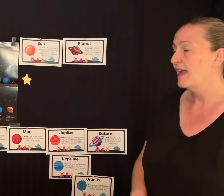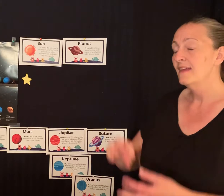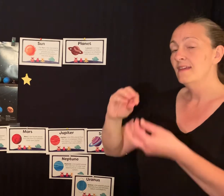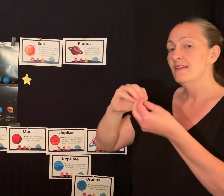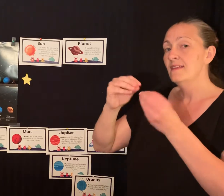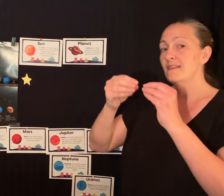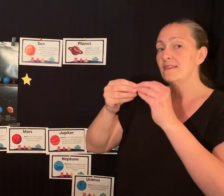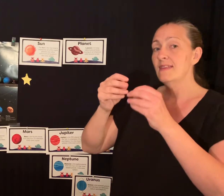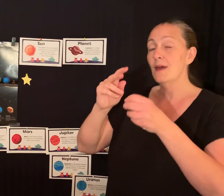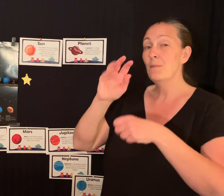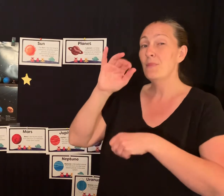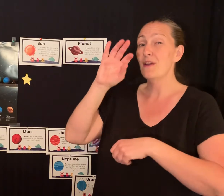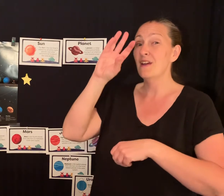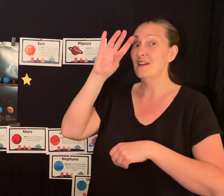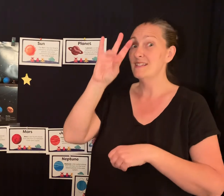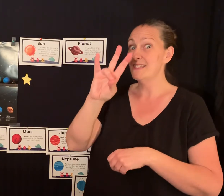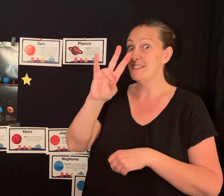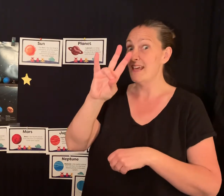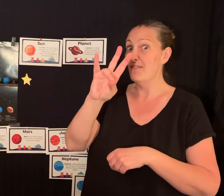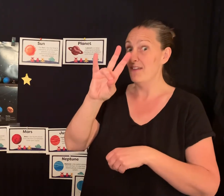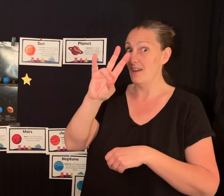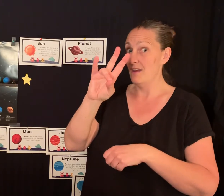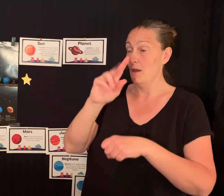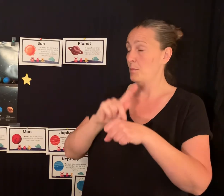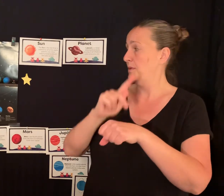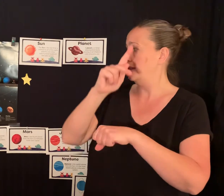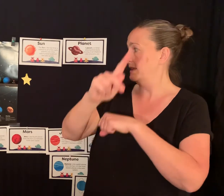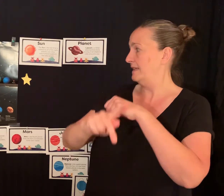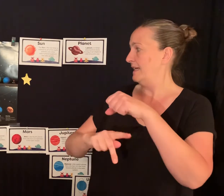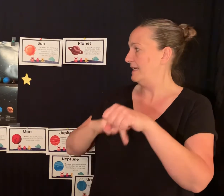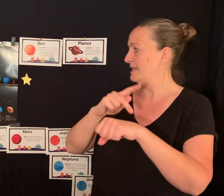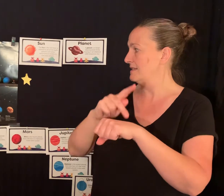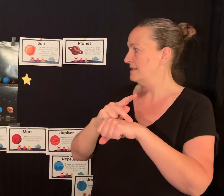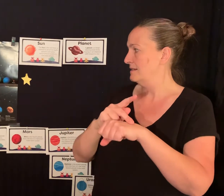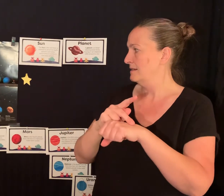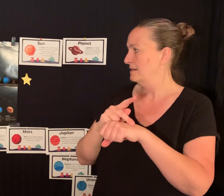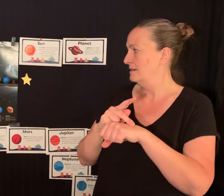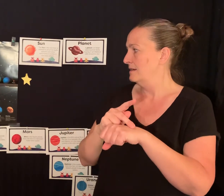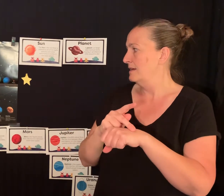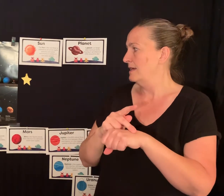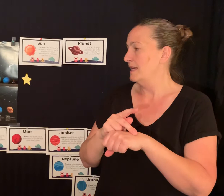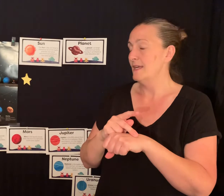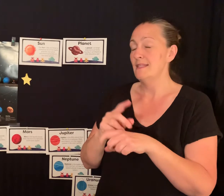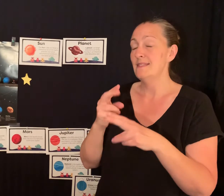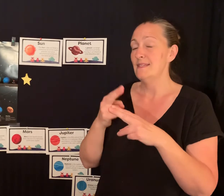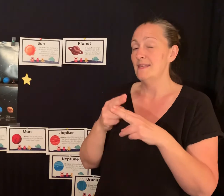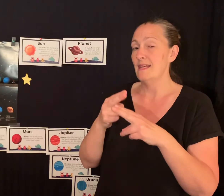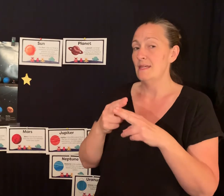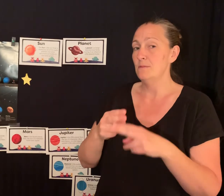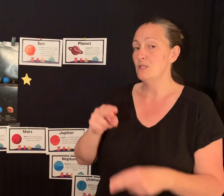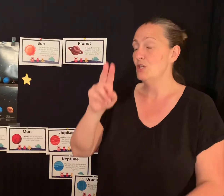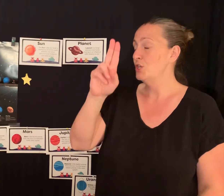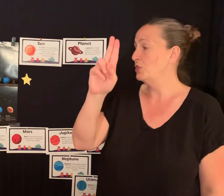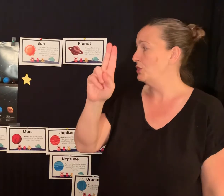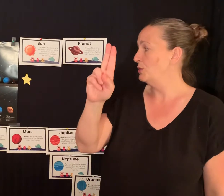Number seven planet is named U